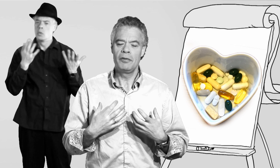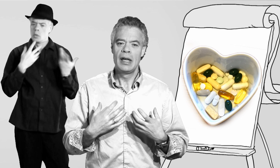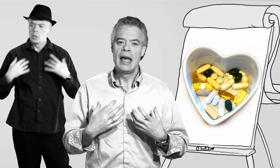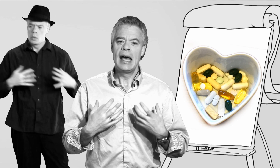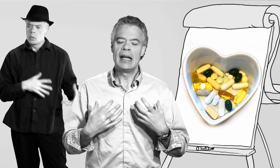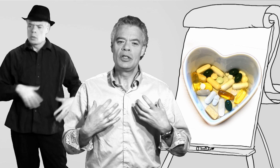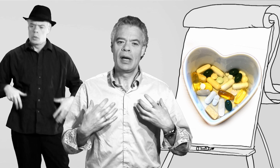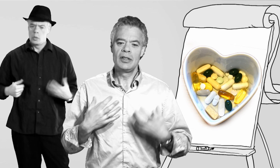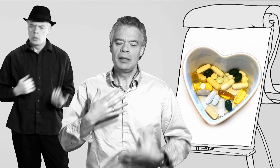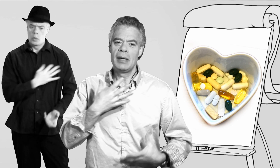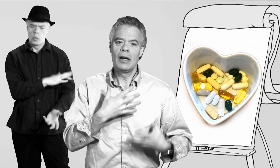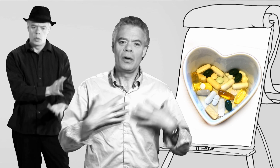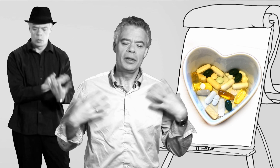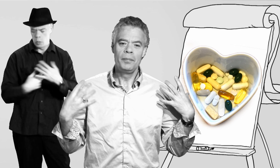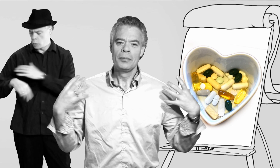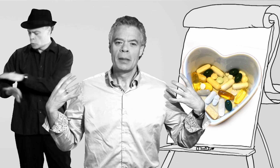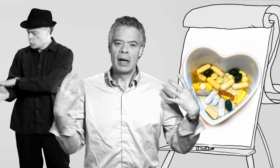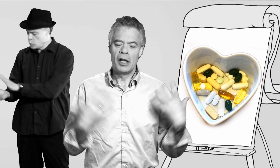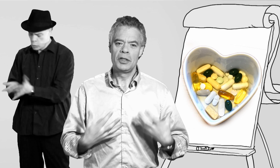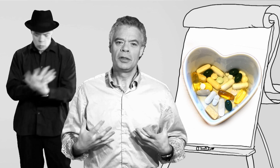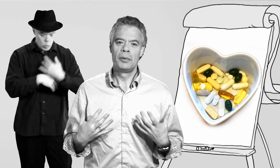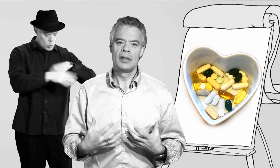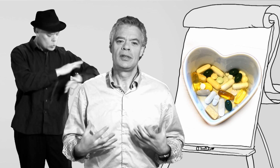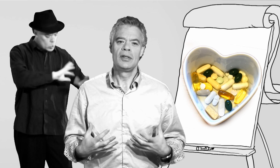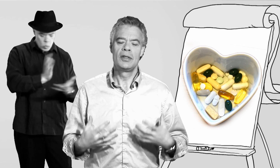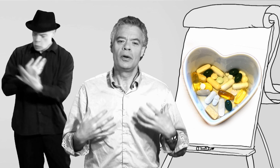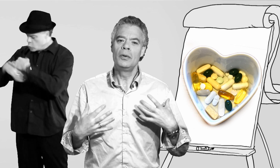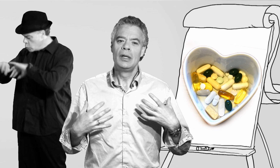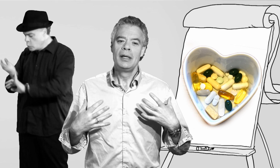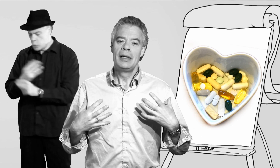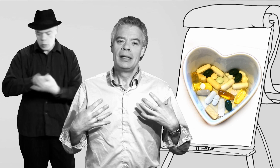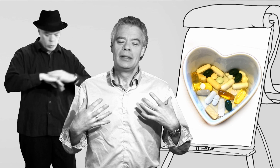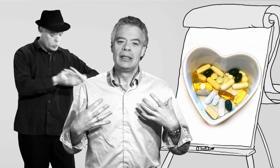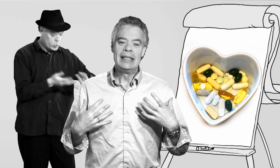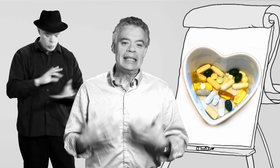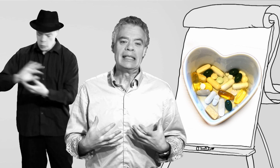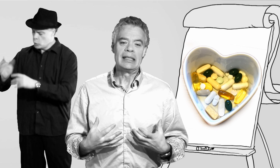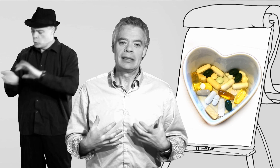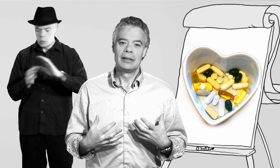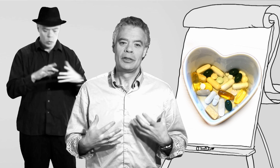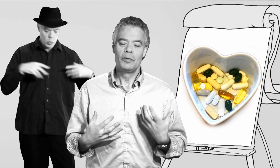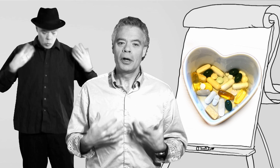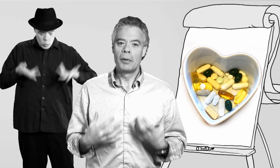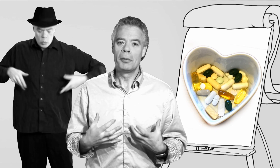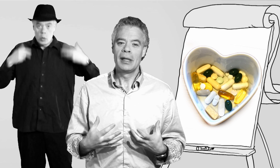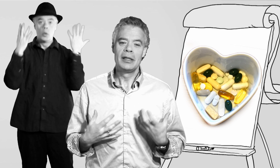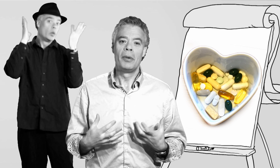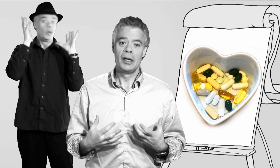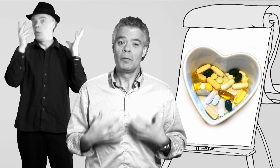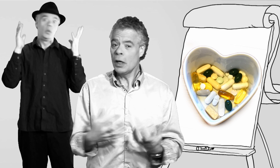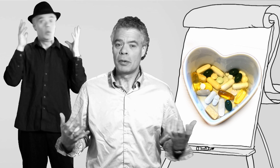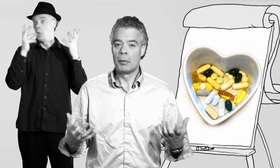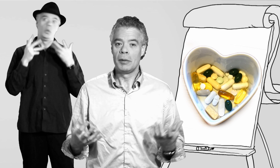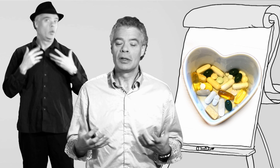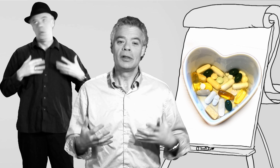itself and to actually make all the biological processes so needed to work properly in the